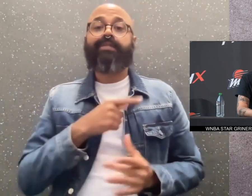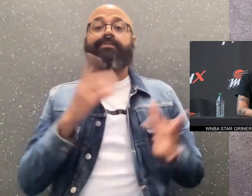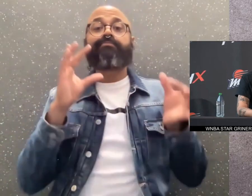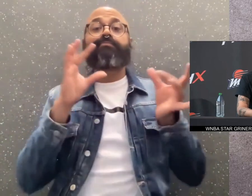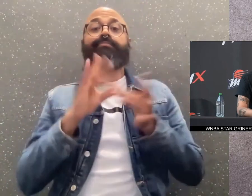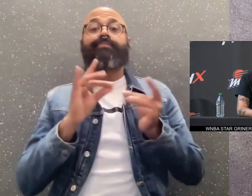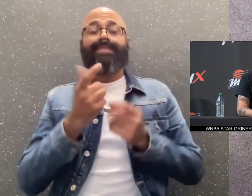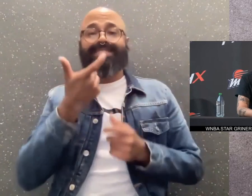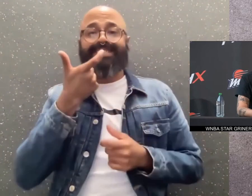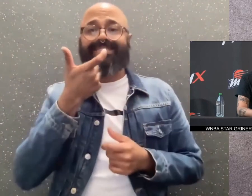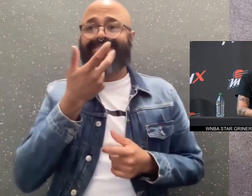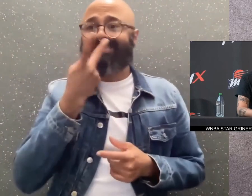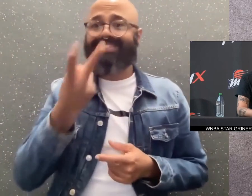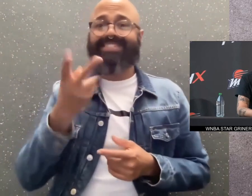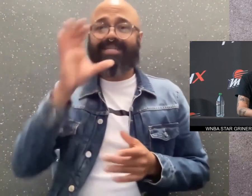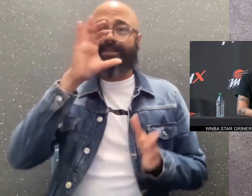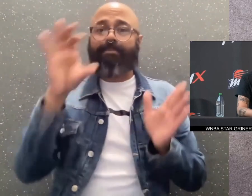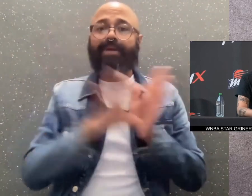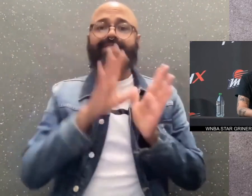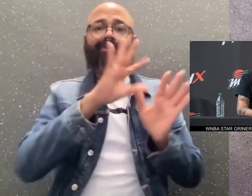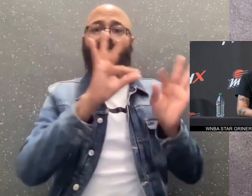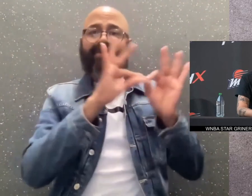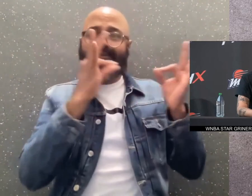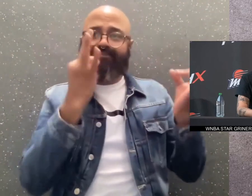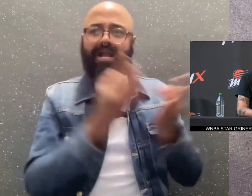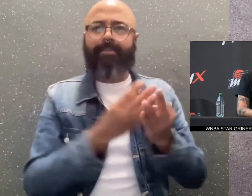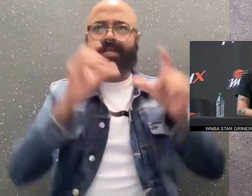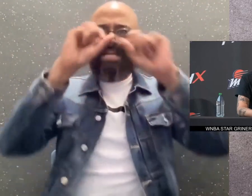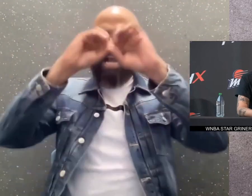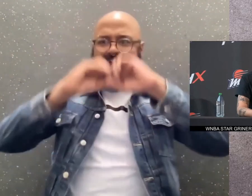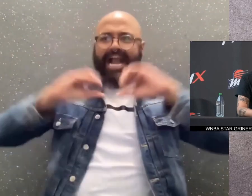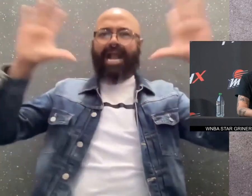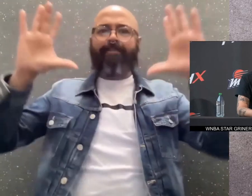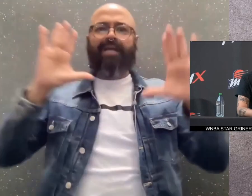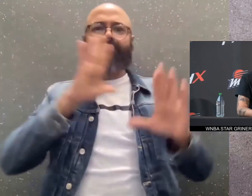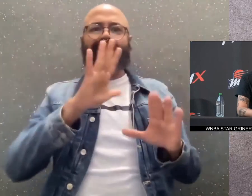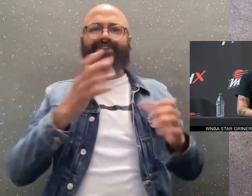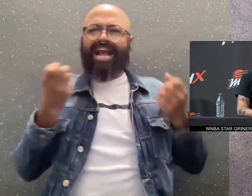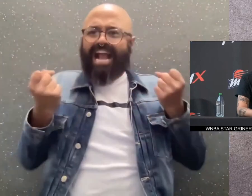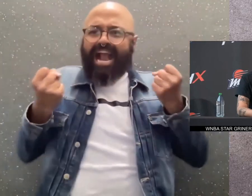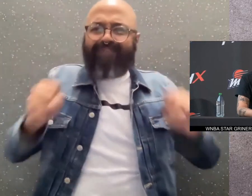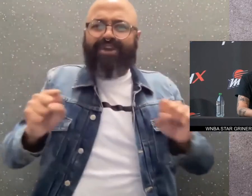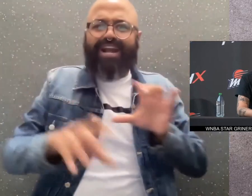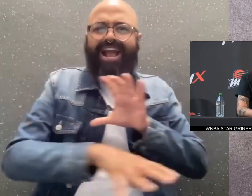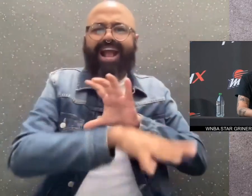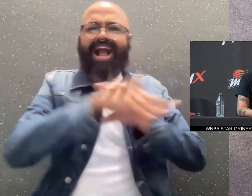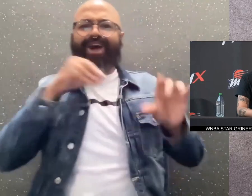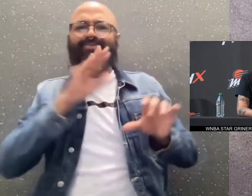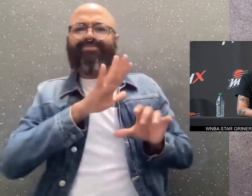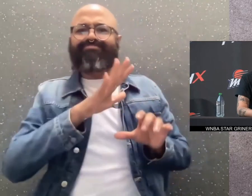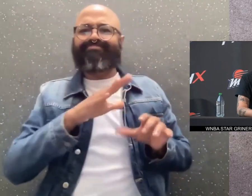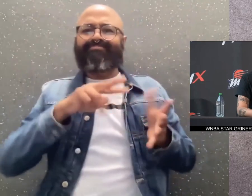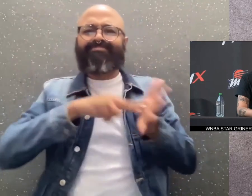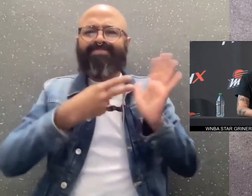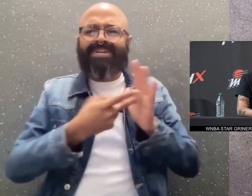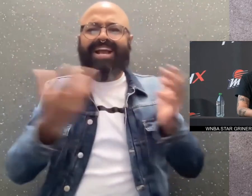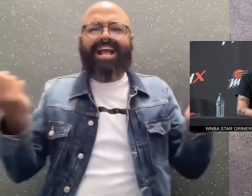And she said seeing pictures of her family and images of the efforts to get her out meant everything to her.